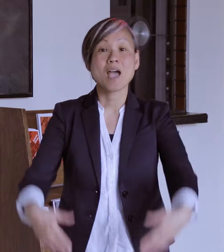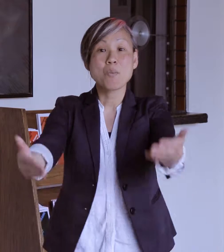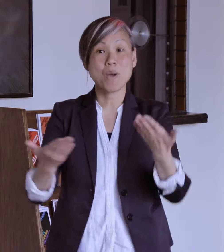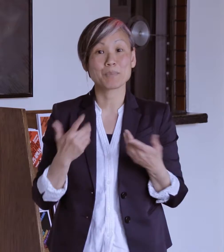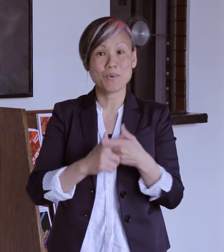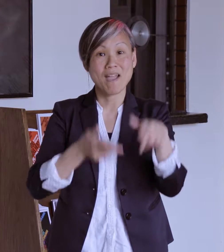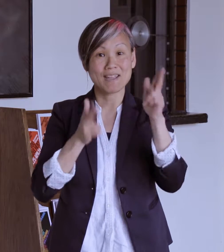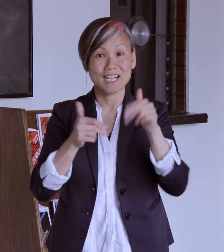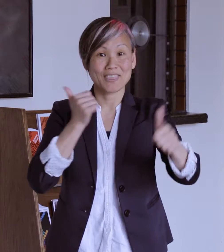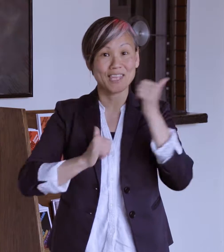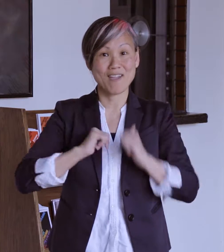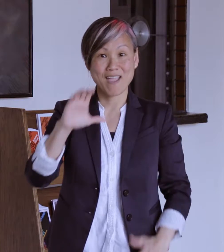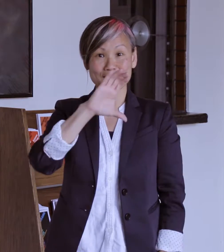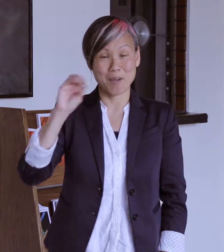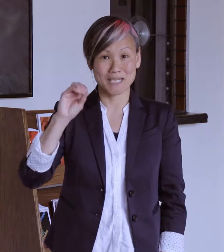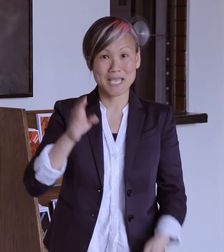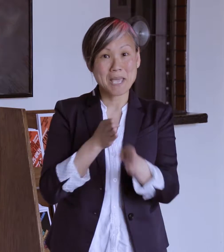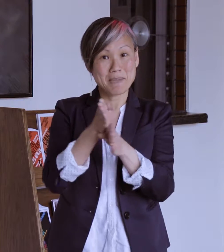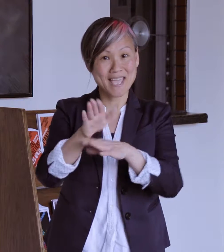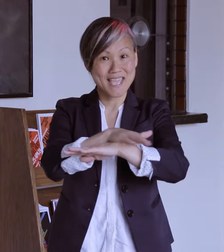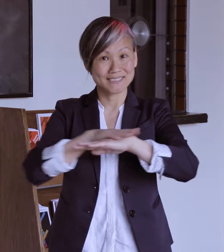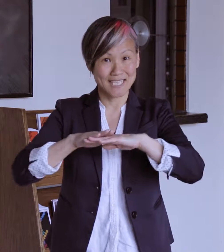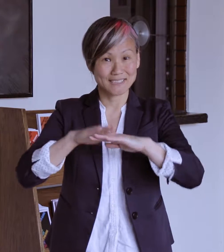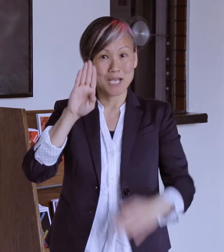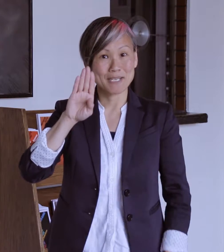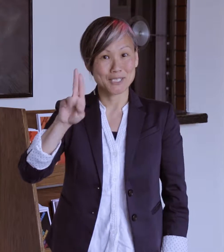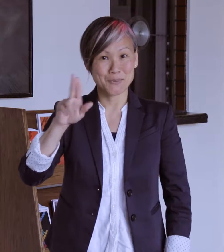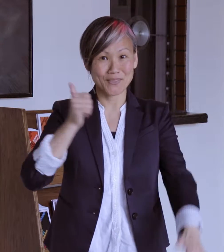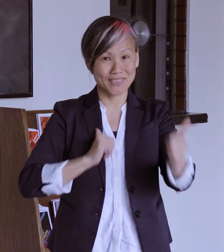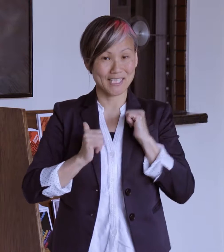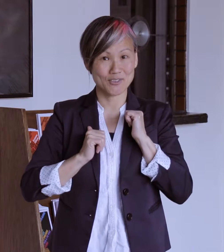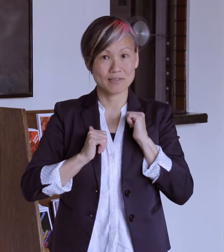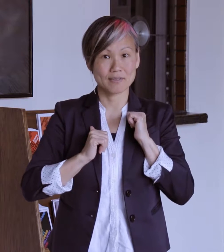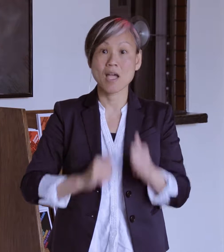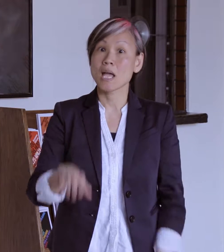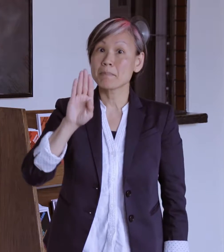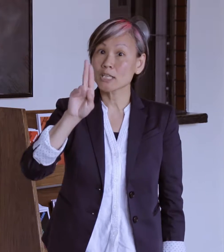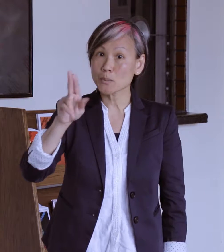This a for us to This a one.